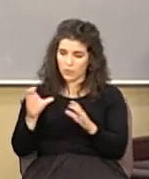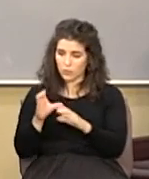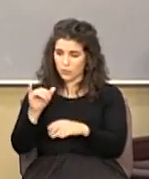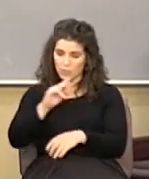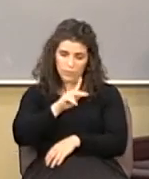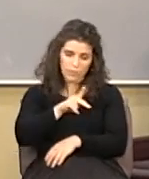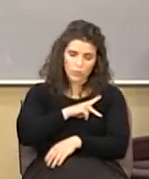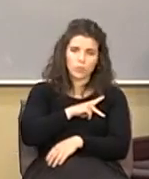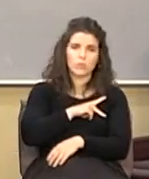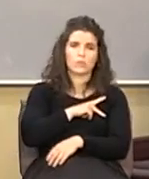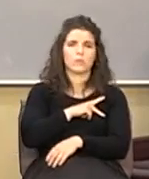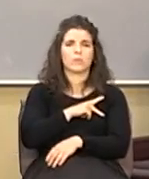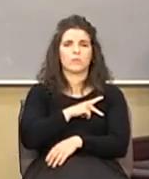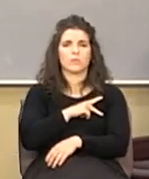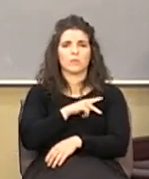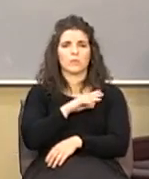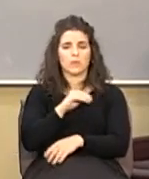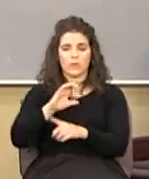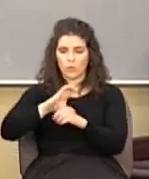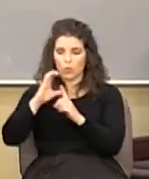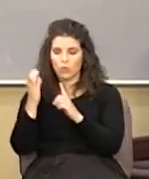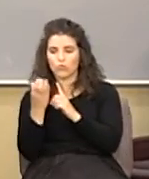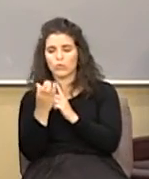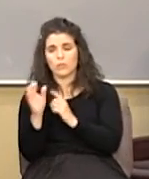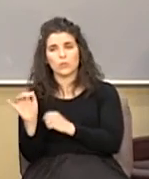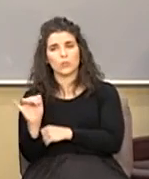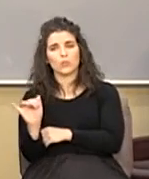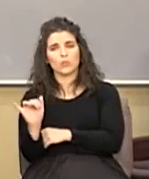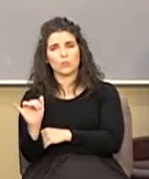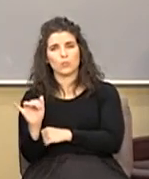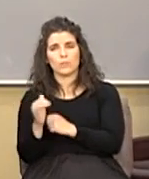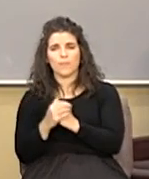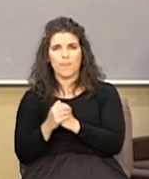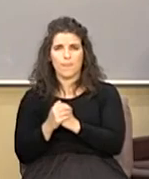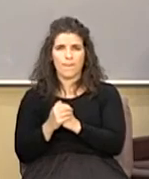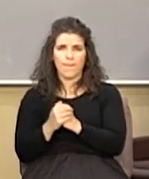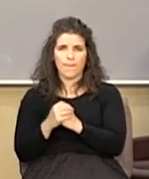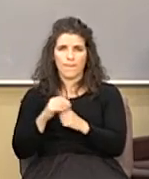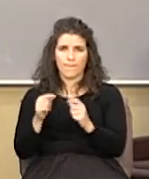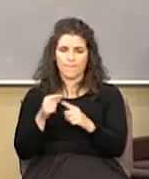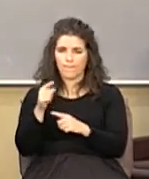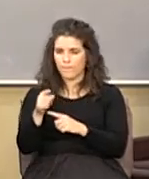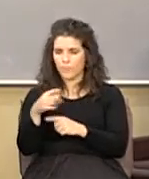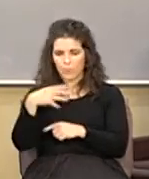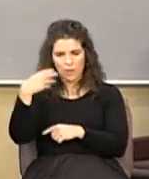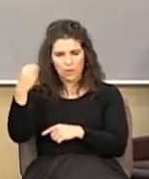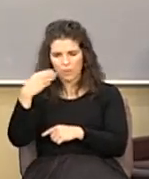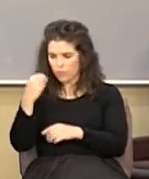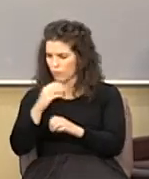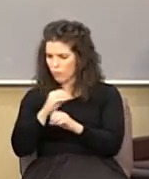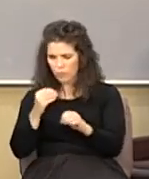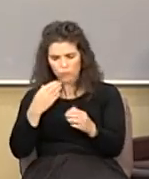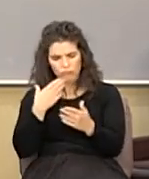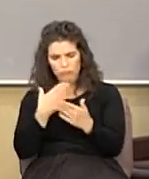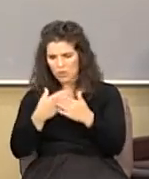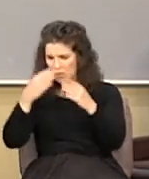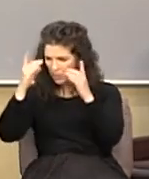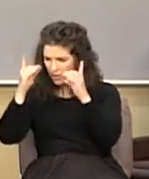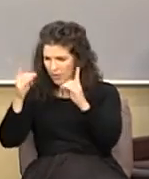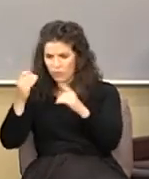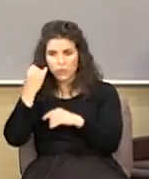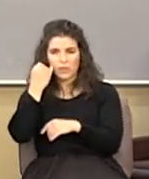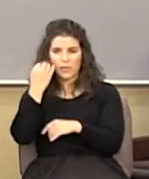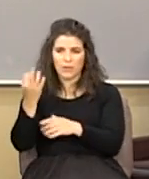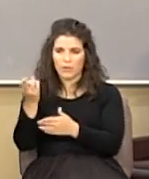but it does that culturally and when you're out there trying you don't have any sound doctrine if righteousness